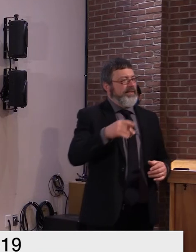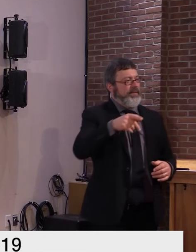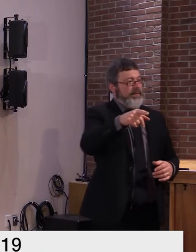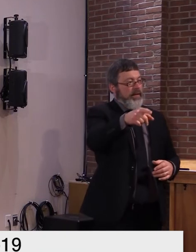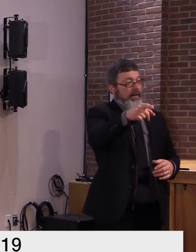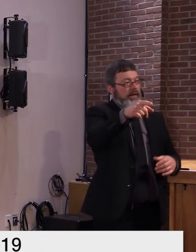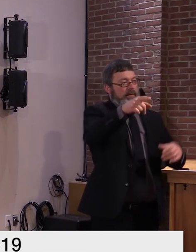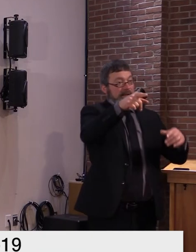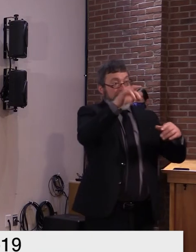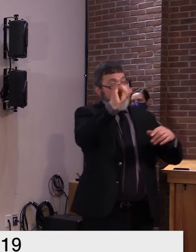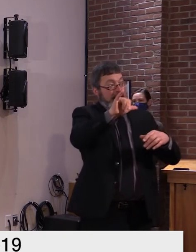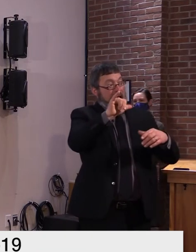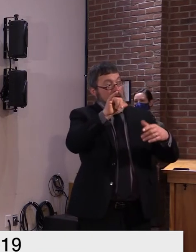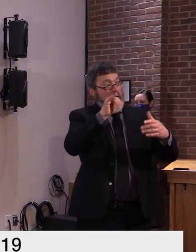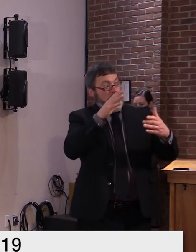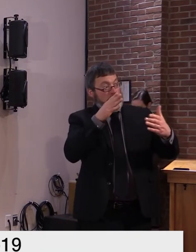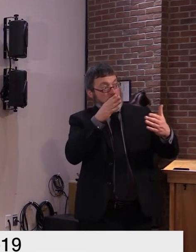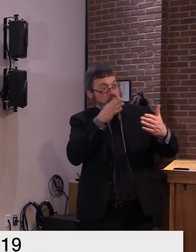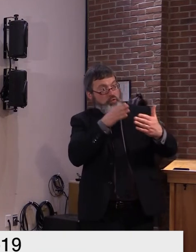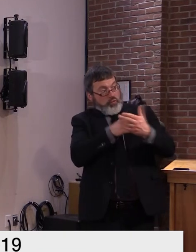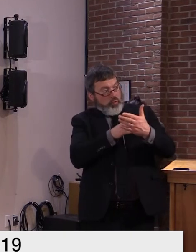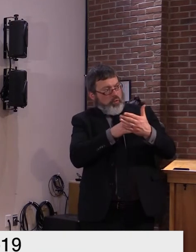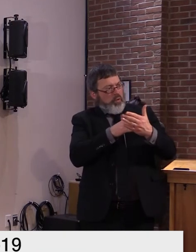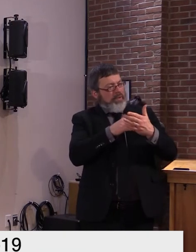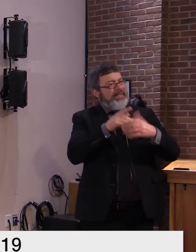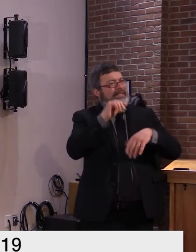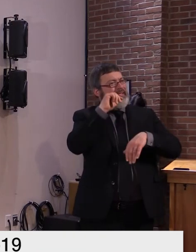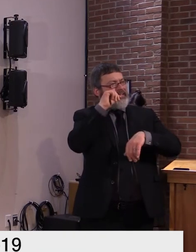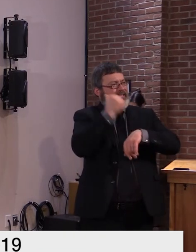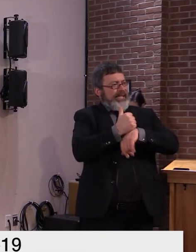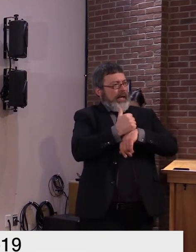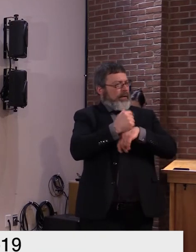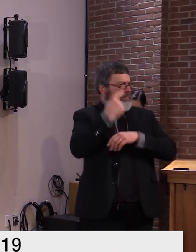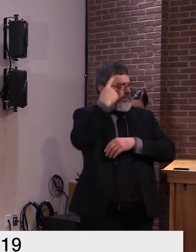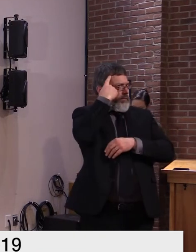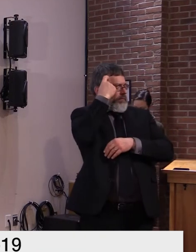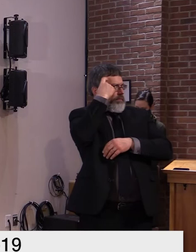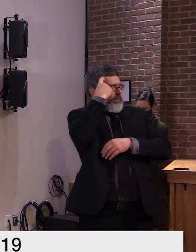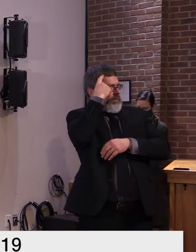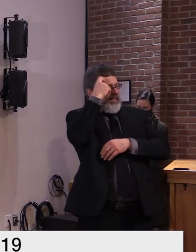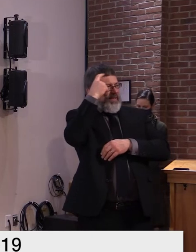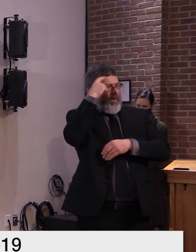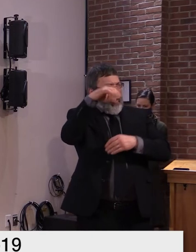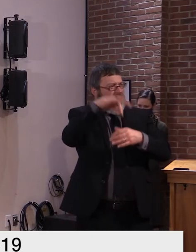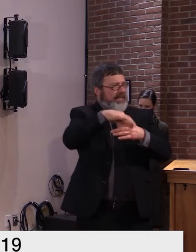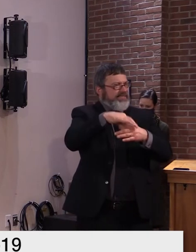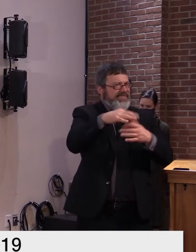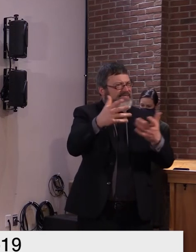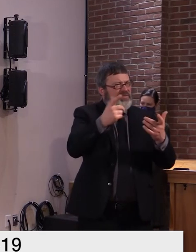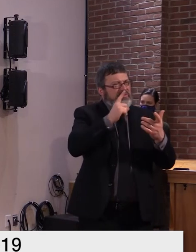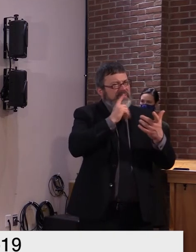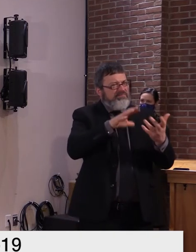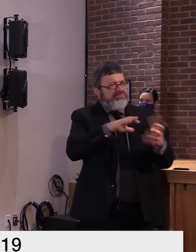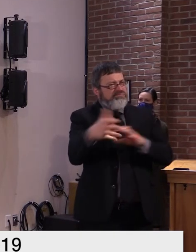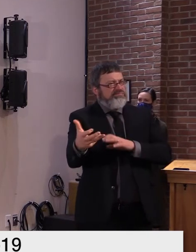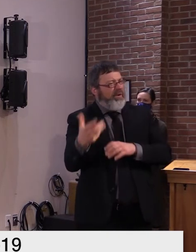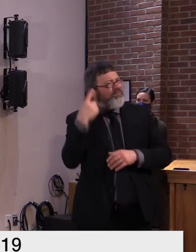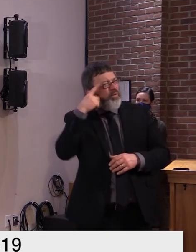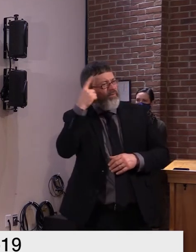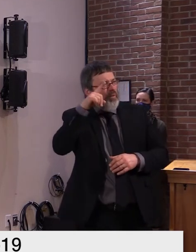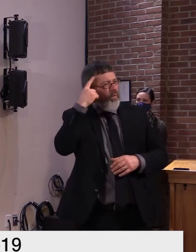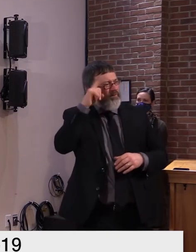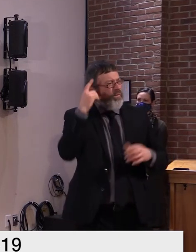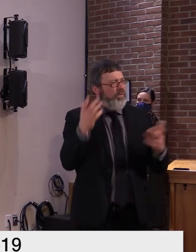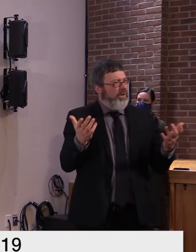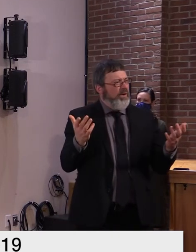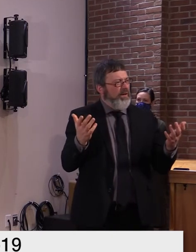secretary of state, or even their attorney general, maybe. But certainly, you're calling into question their